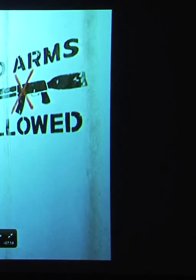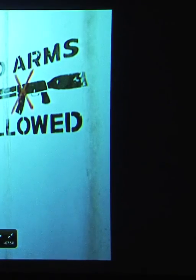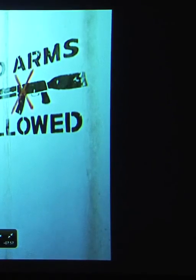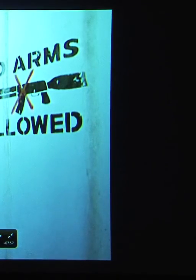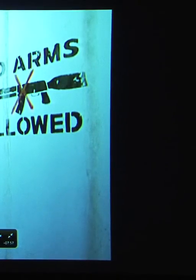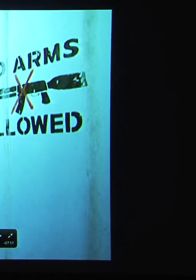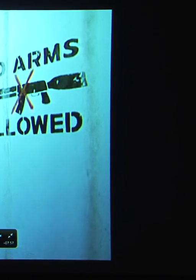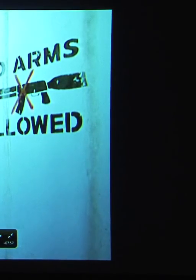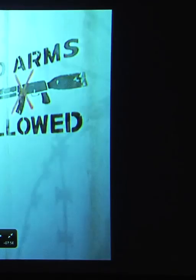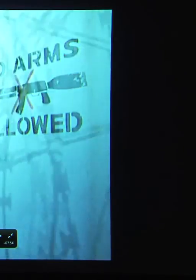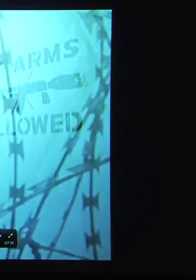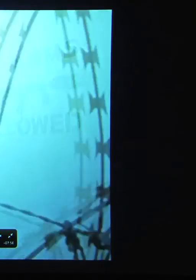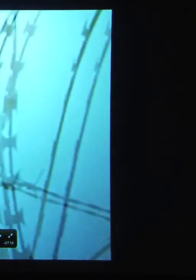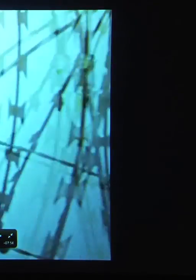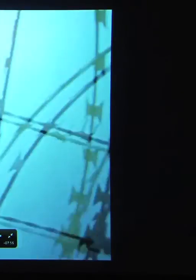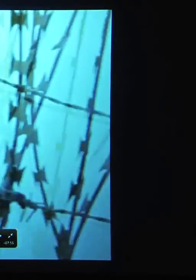heroes.